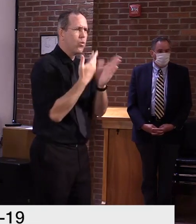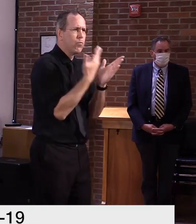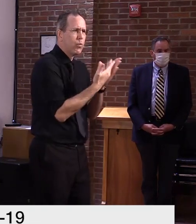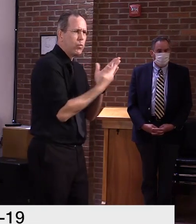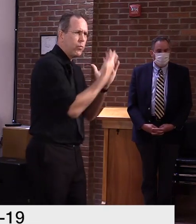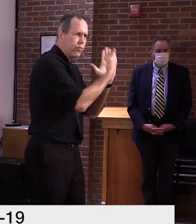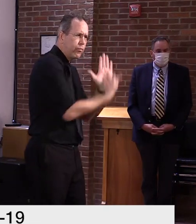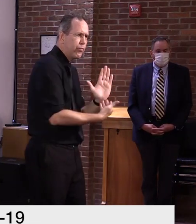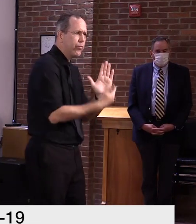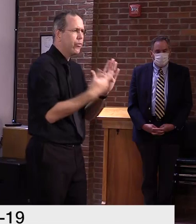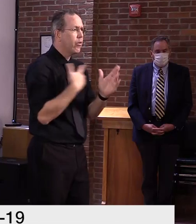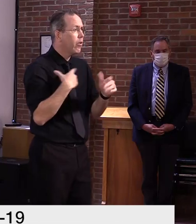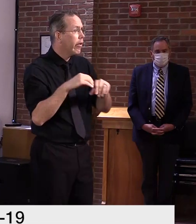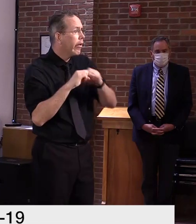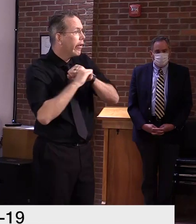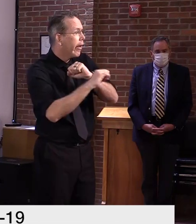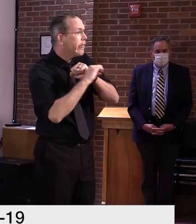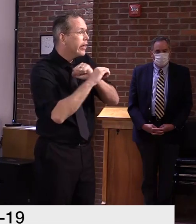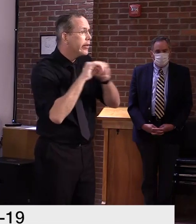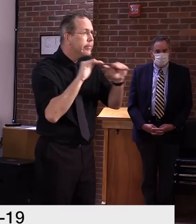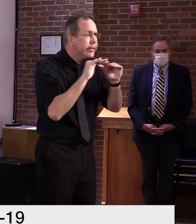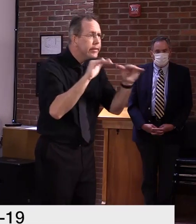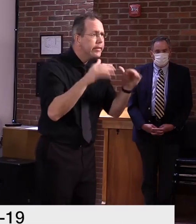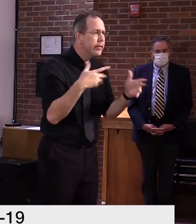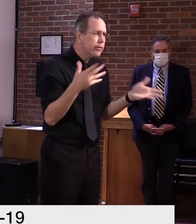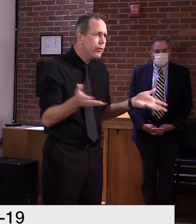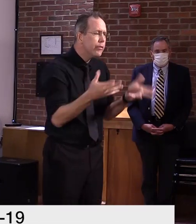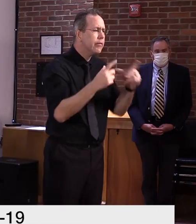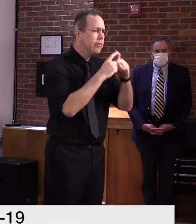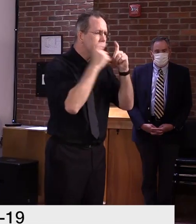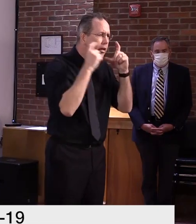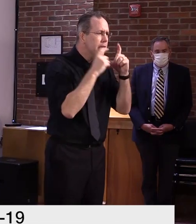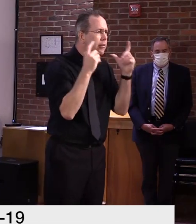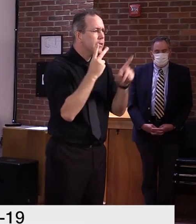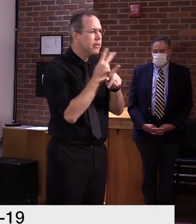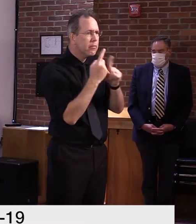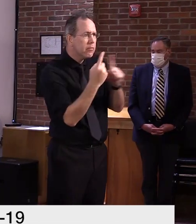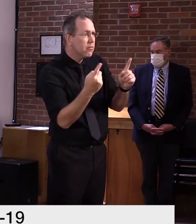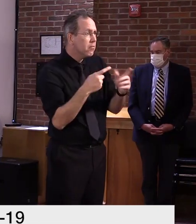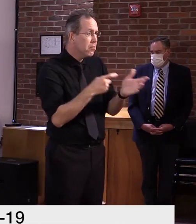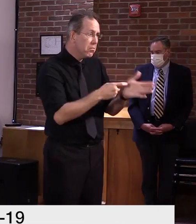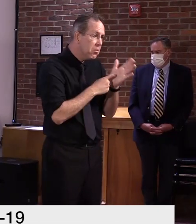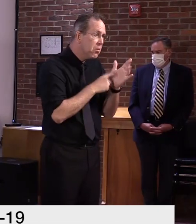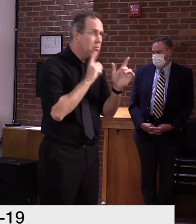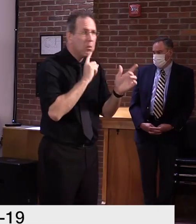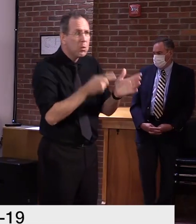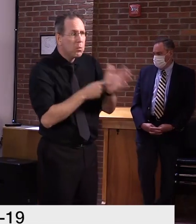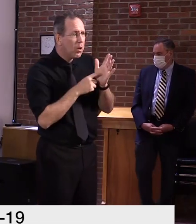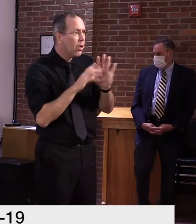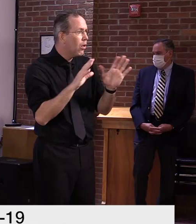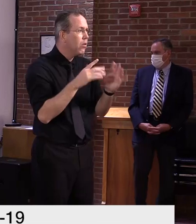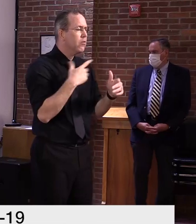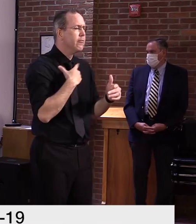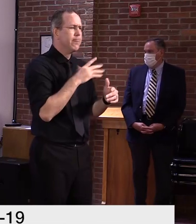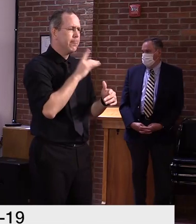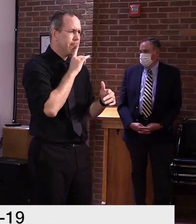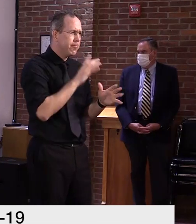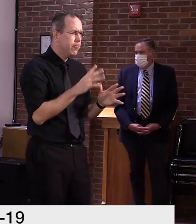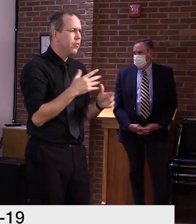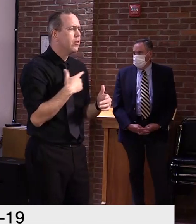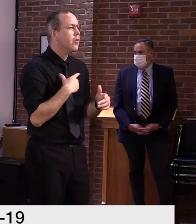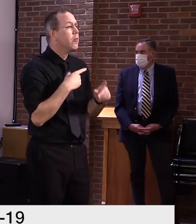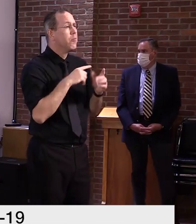will be beneficial regardless of whether we make a mandatory or not in the early stages. I've given the flexibility to